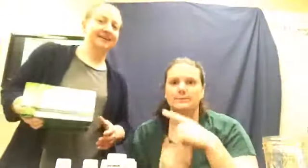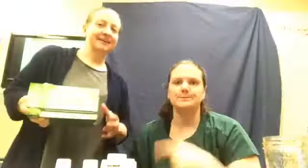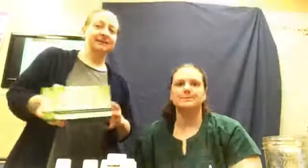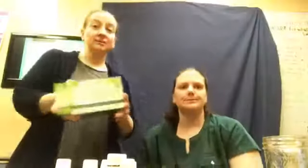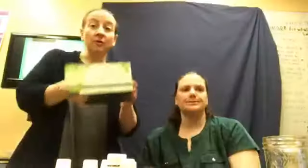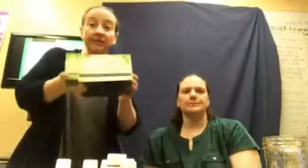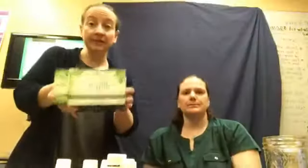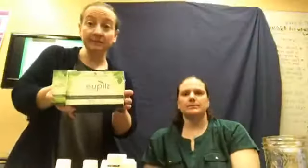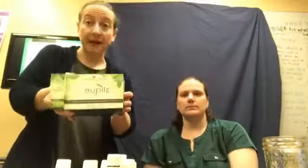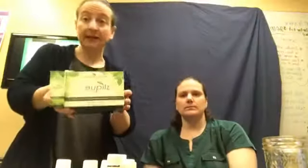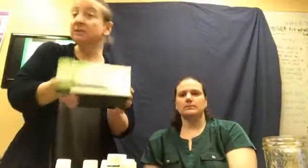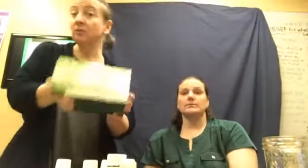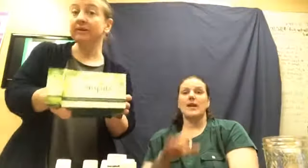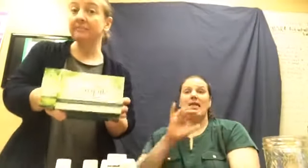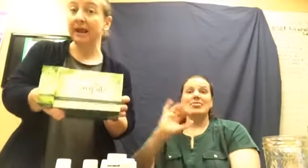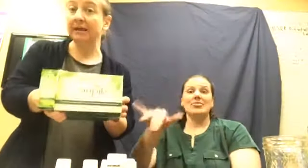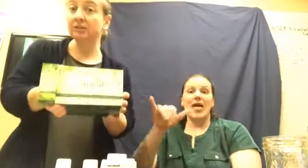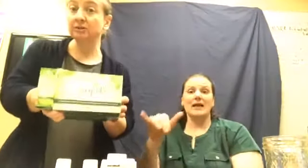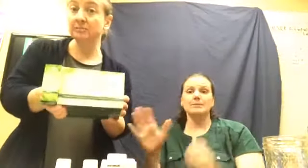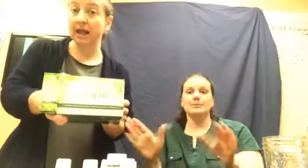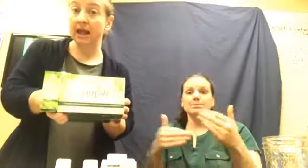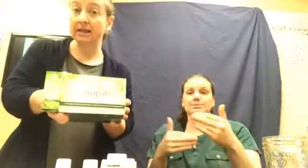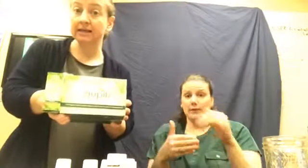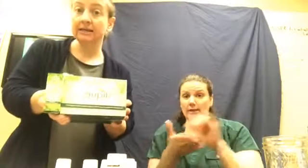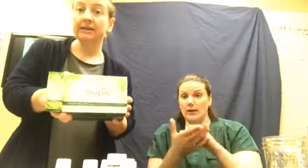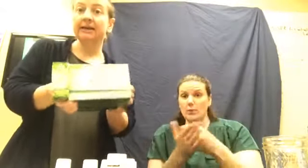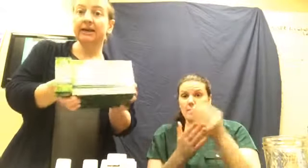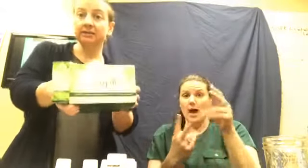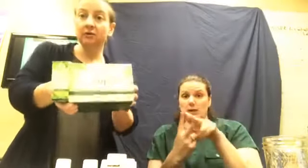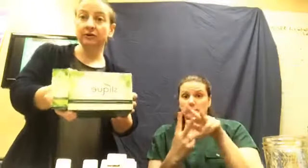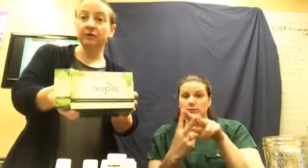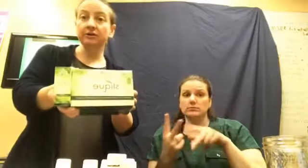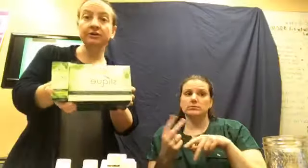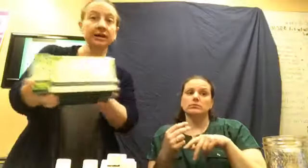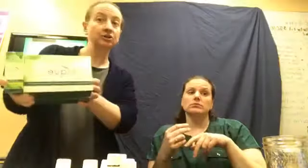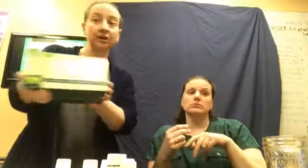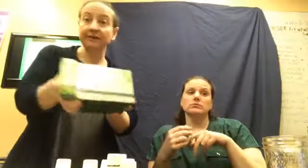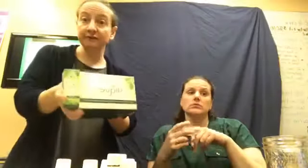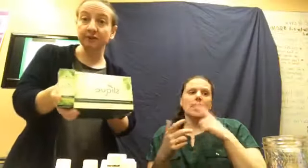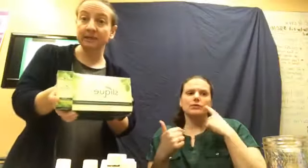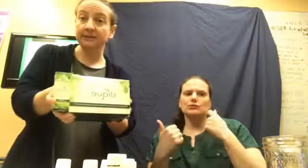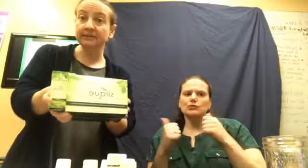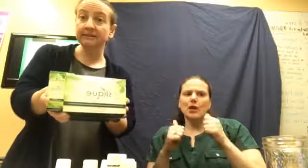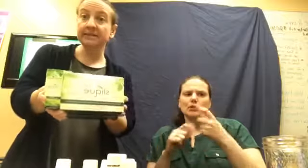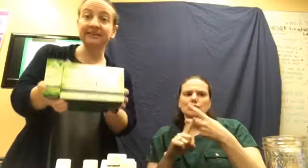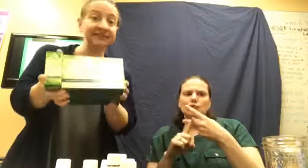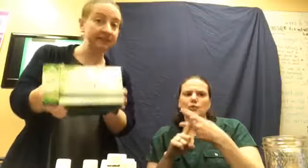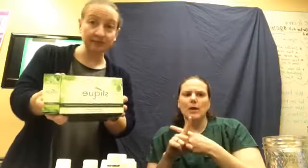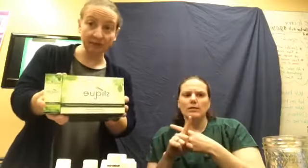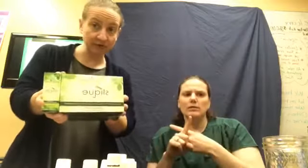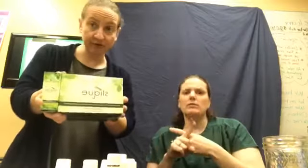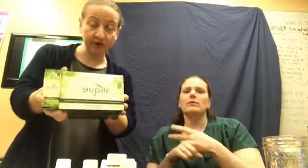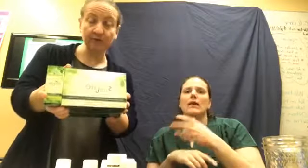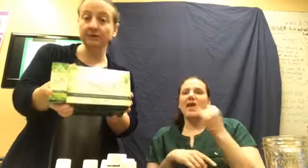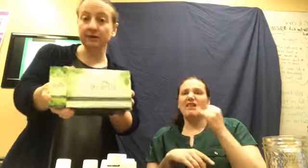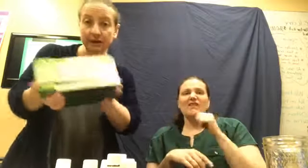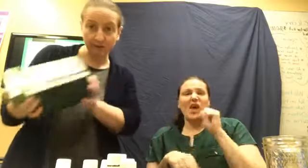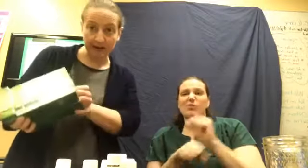So, this pack is one of the packs you can buy in order and try for two months. If it doesn't work for you, you get your money